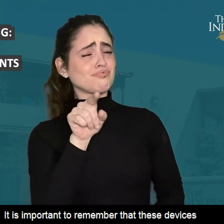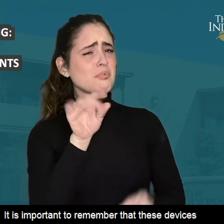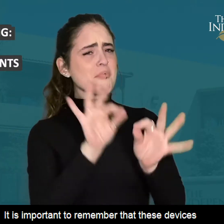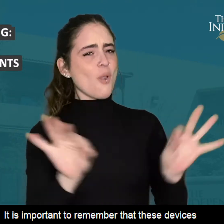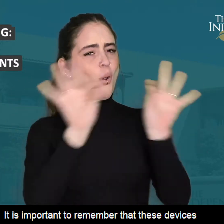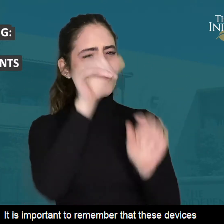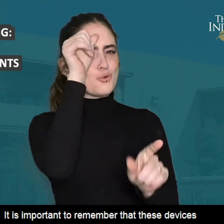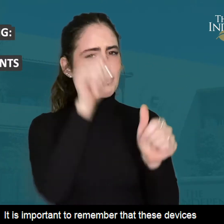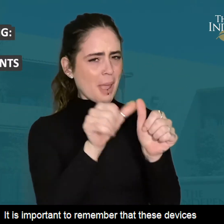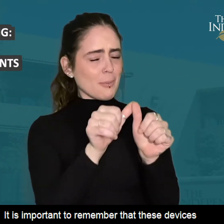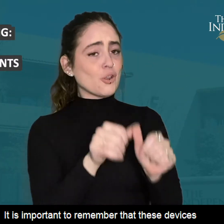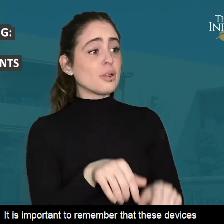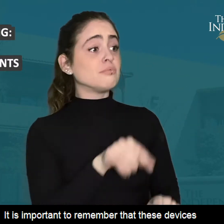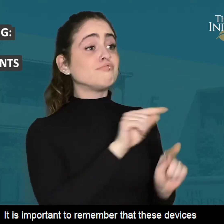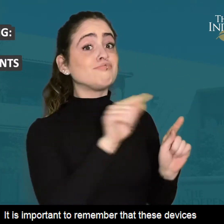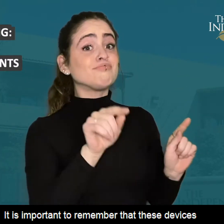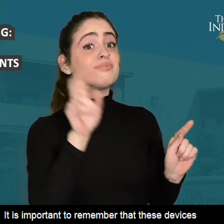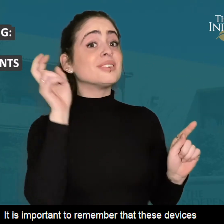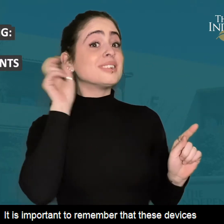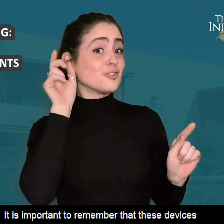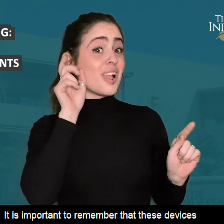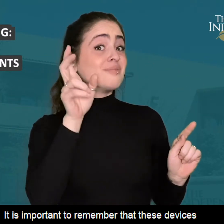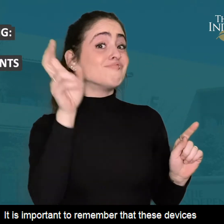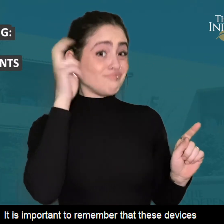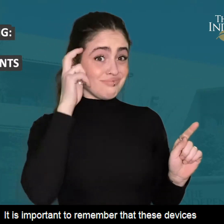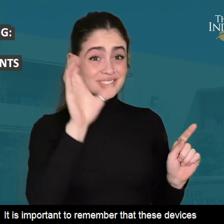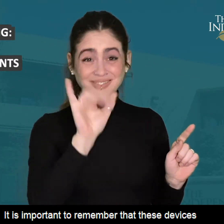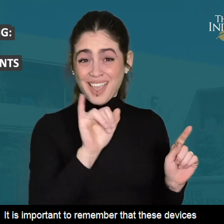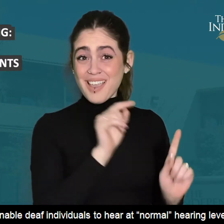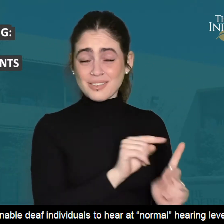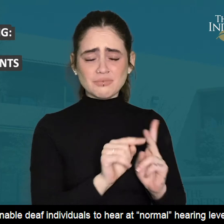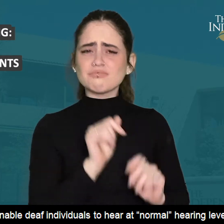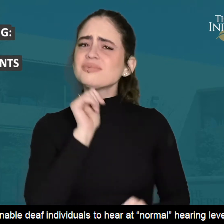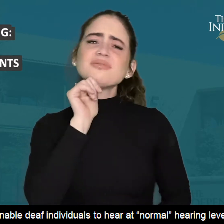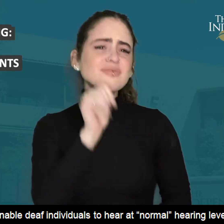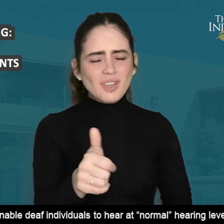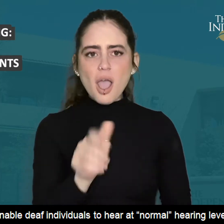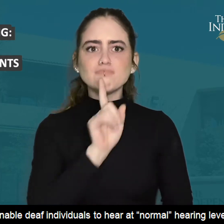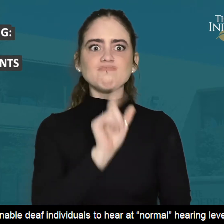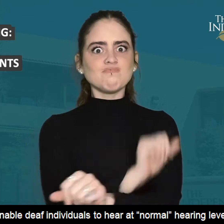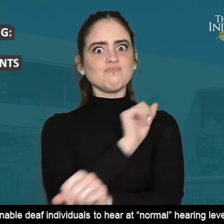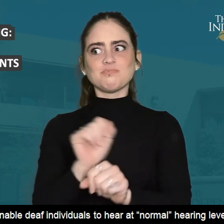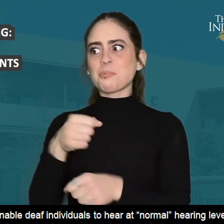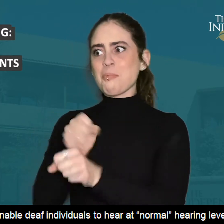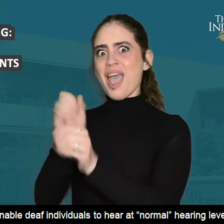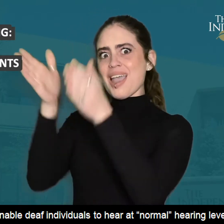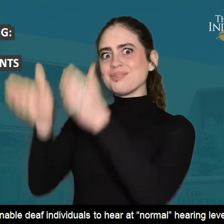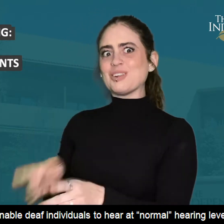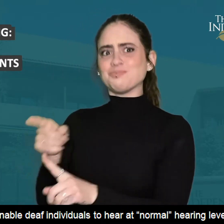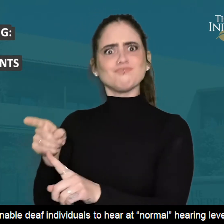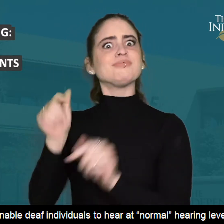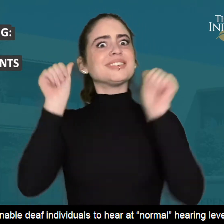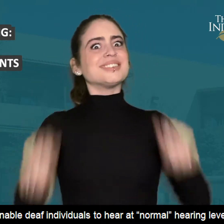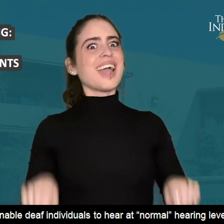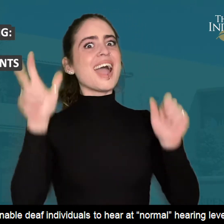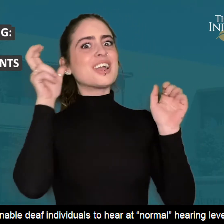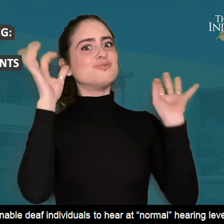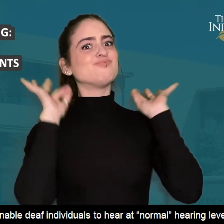sounds. It is important to remember that these devices do not enable Deaf individuals to hear at